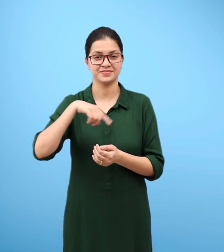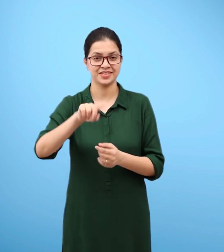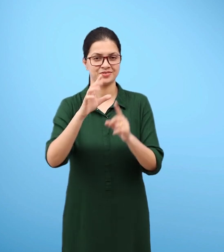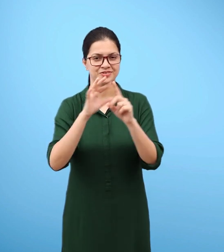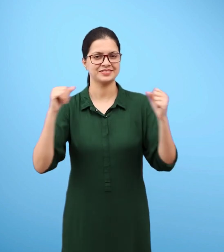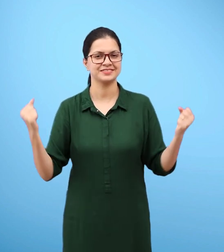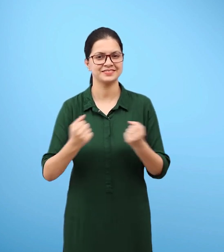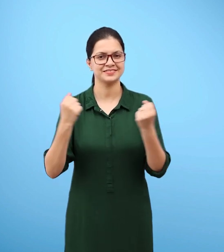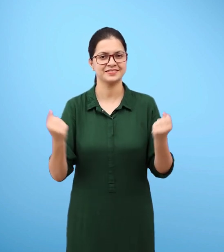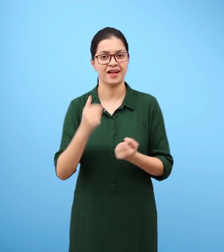Activity 5